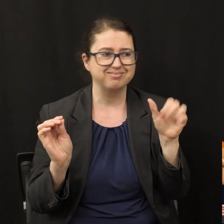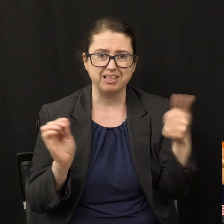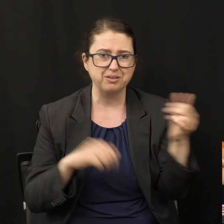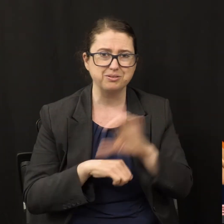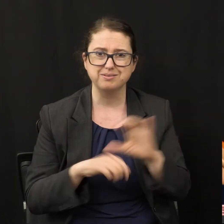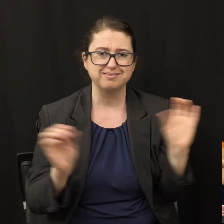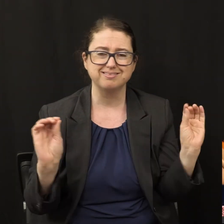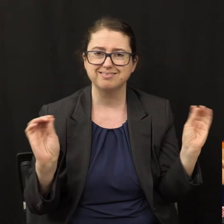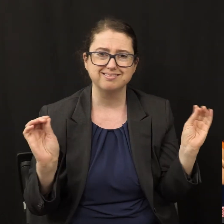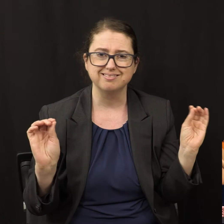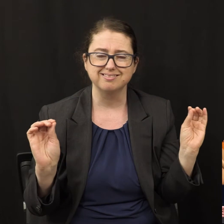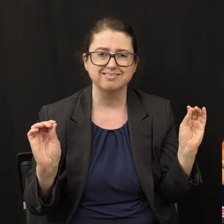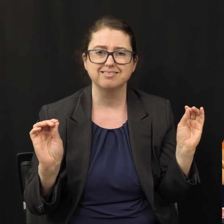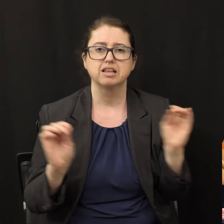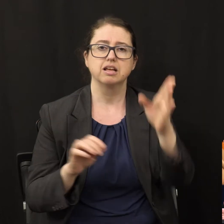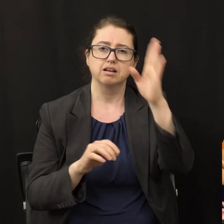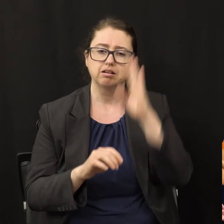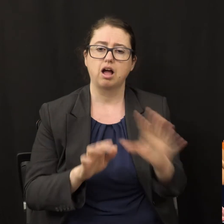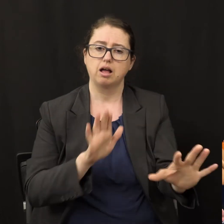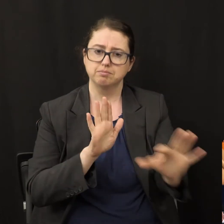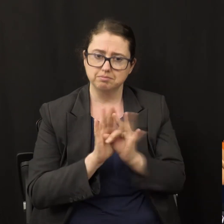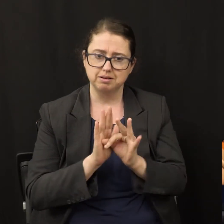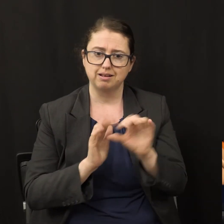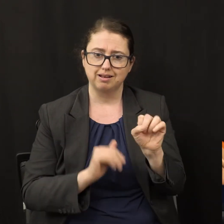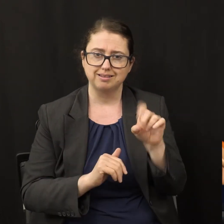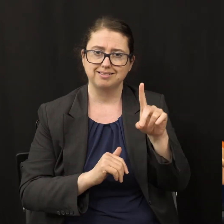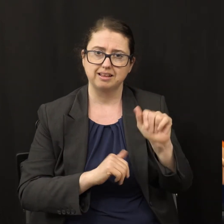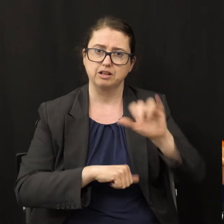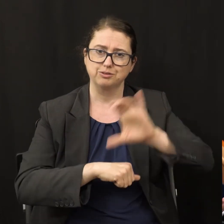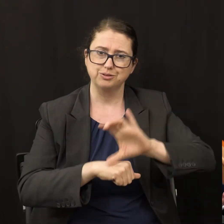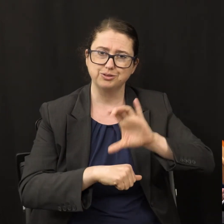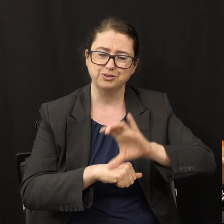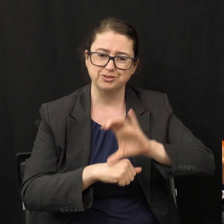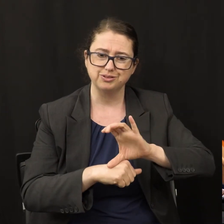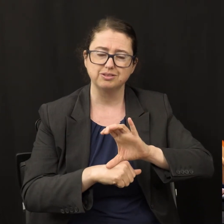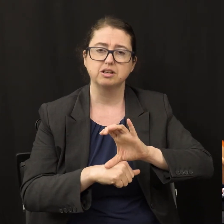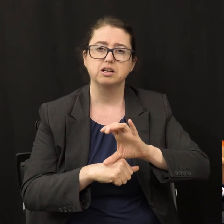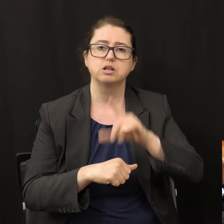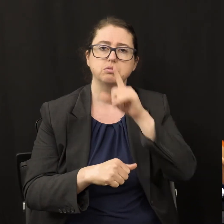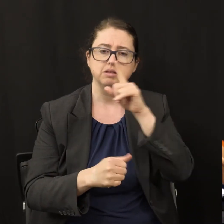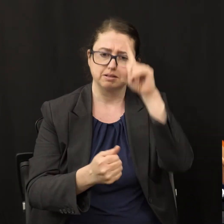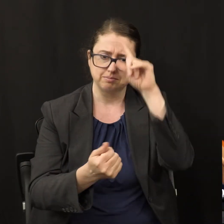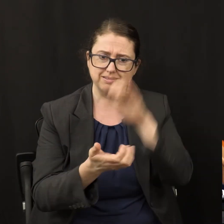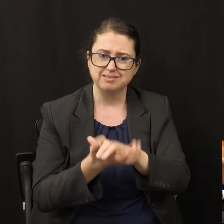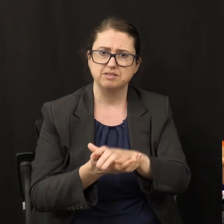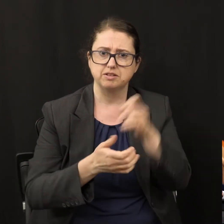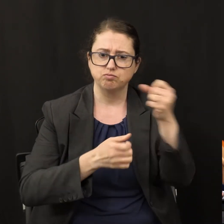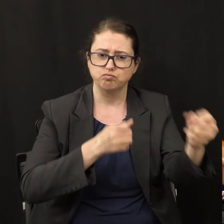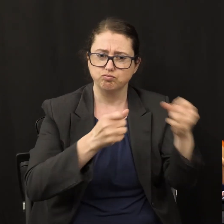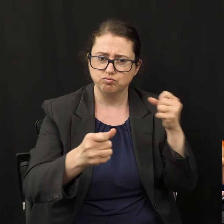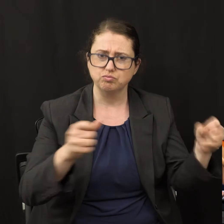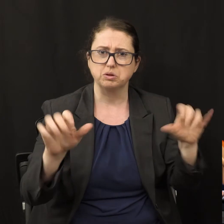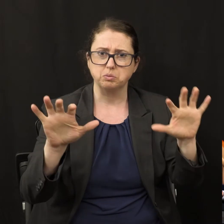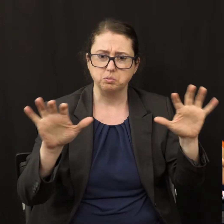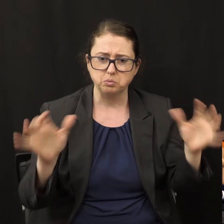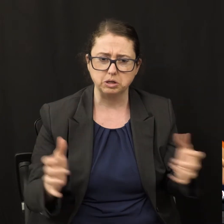God has chosen the Seventh-day Adventist church to plant believers in the entire world so that when crunch time